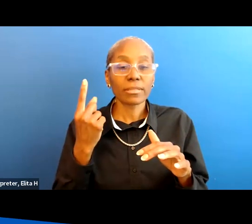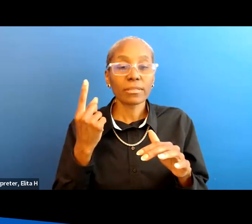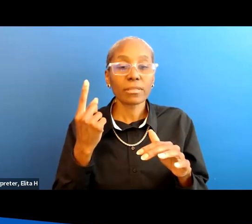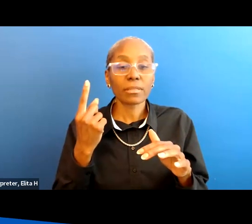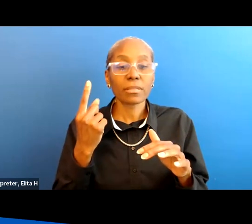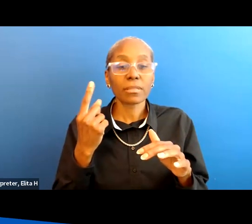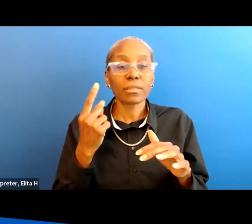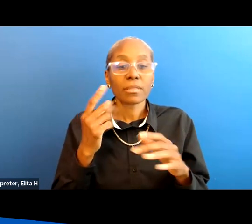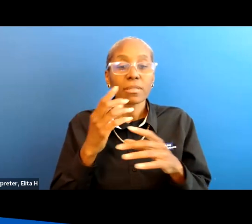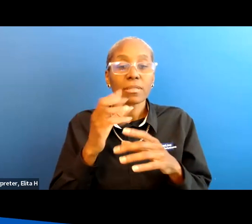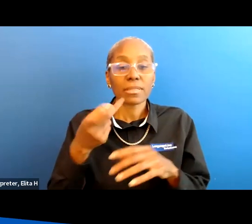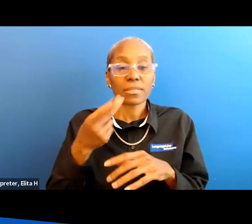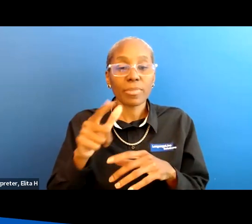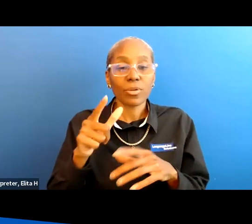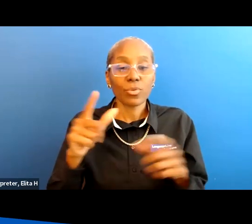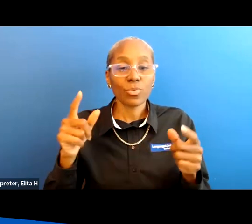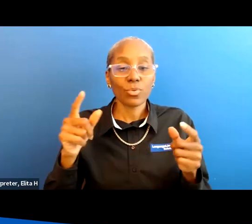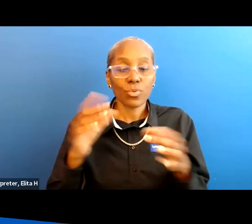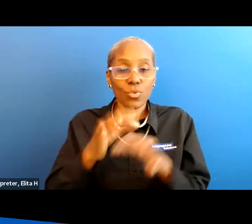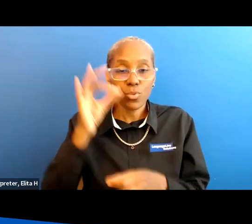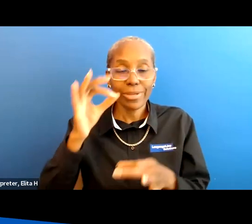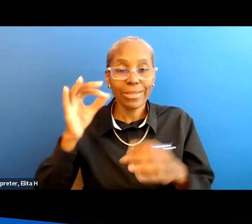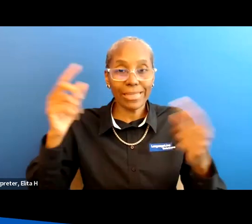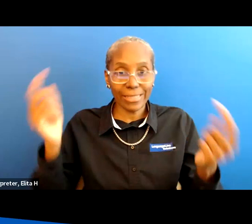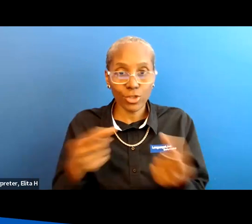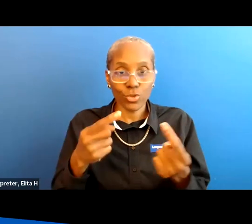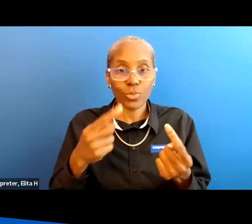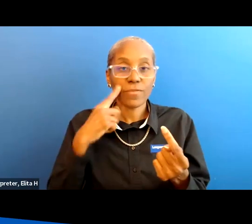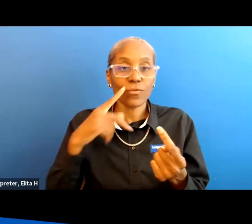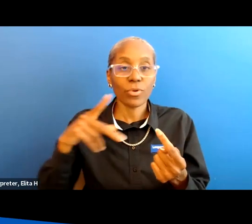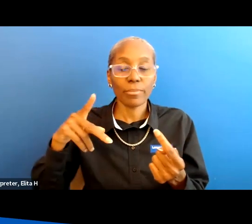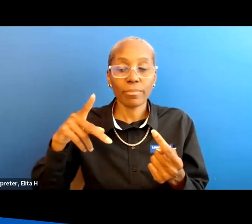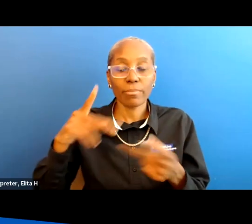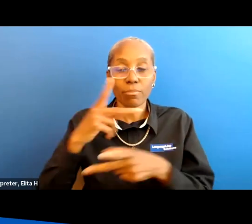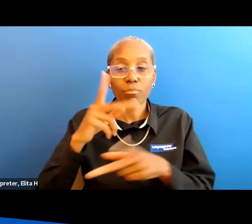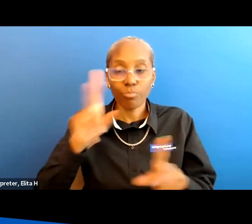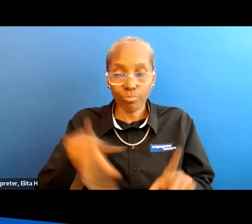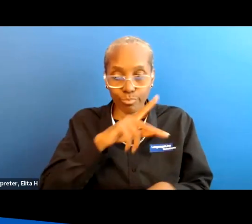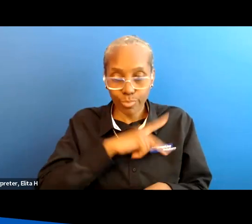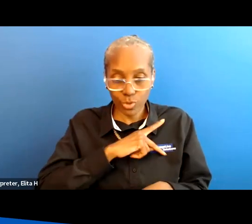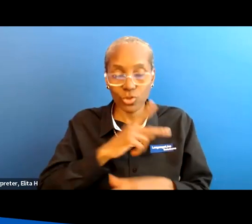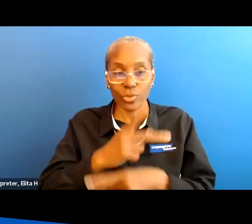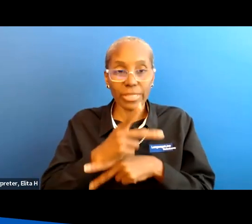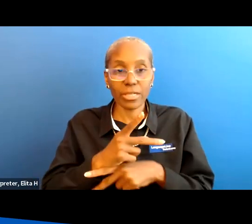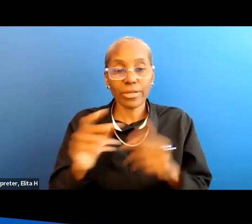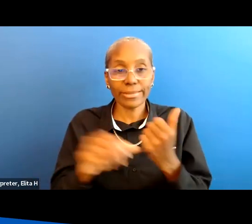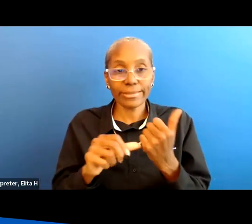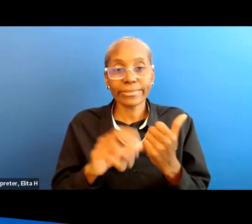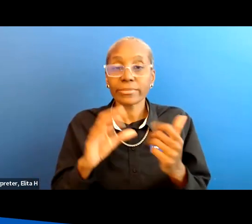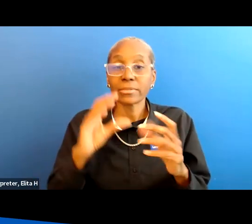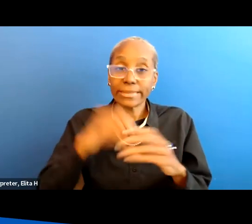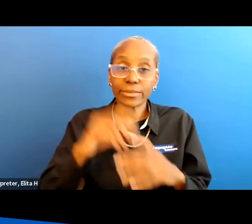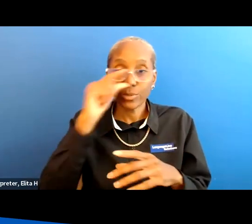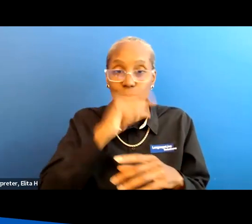for personal care assistance and it that will take it to you as well so you can google that and that will